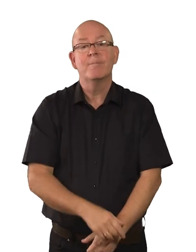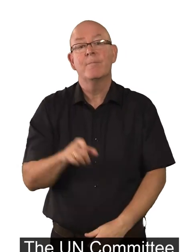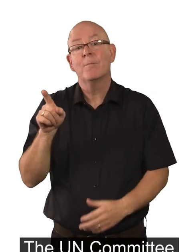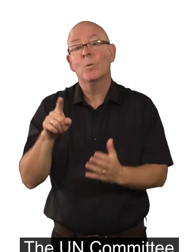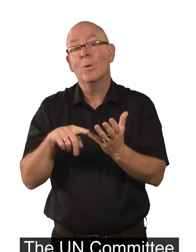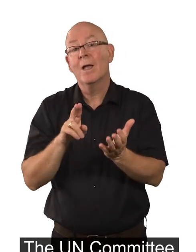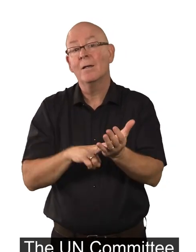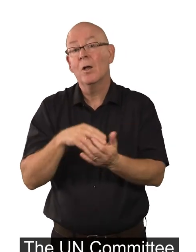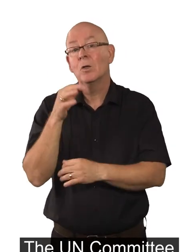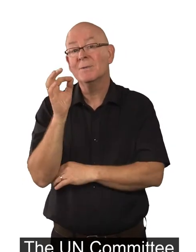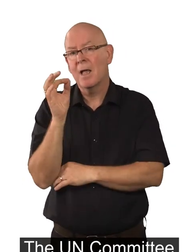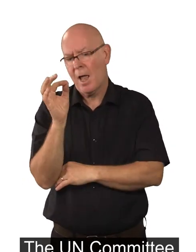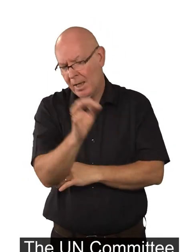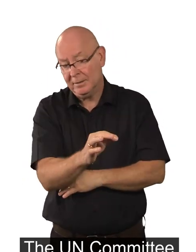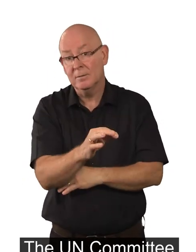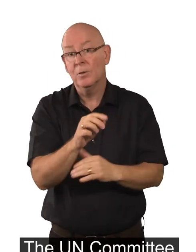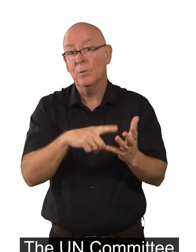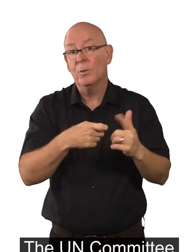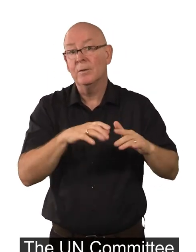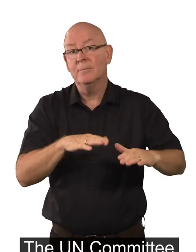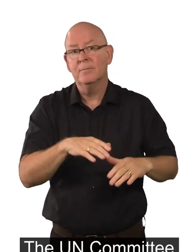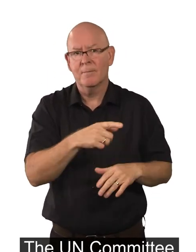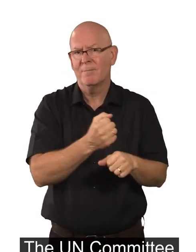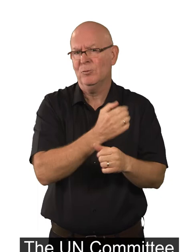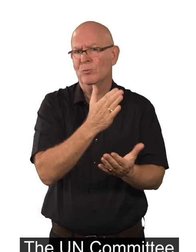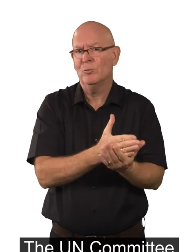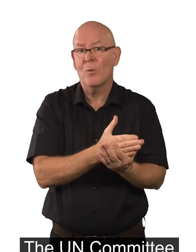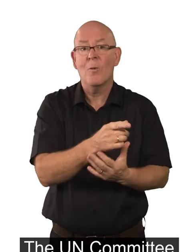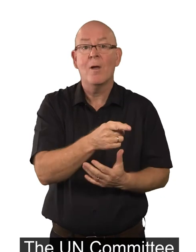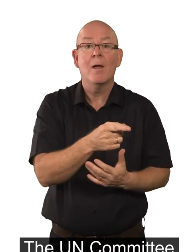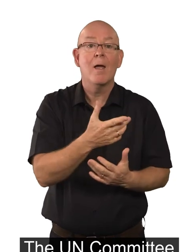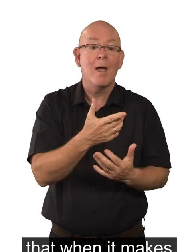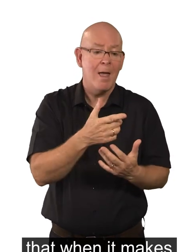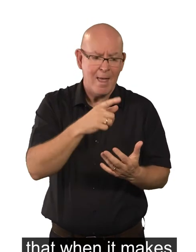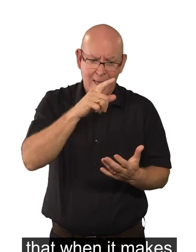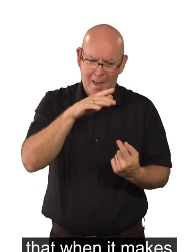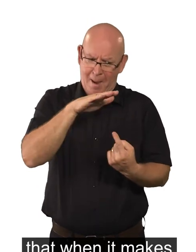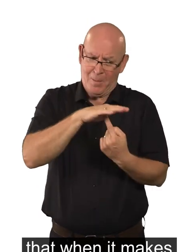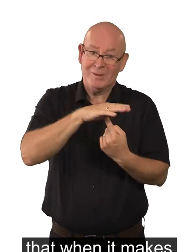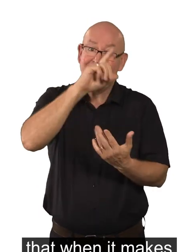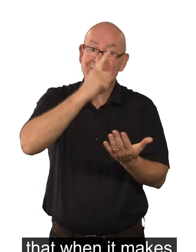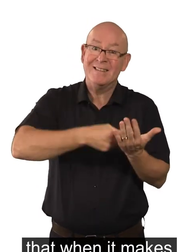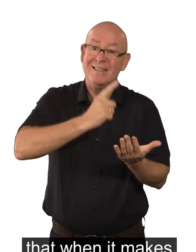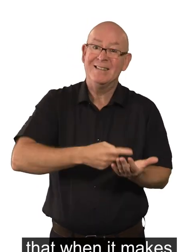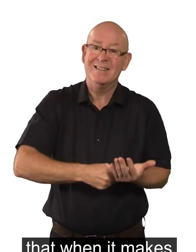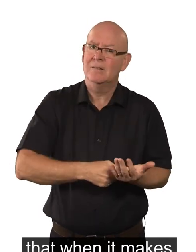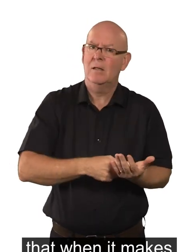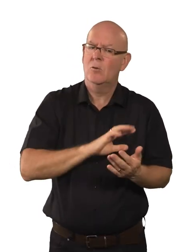The UN Committee asked the UK to make sure that when it makes important decisions, it